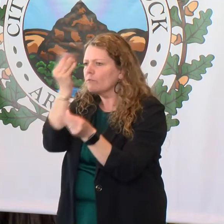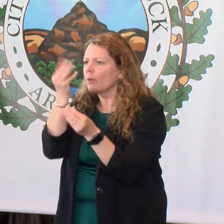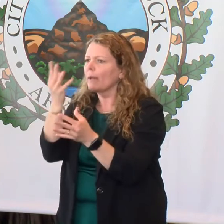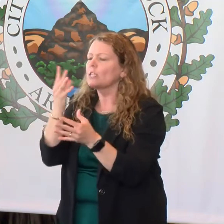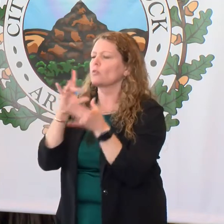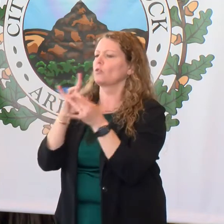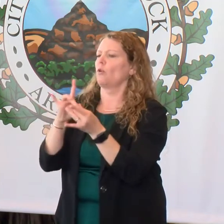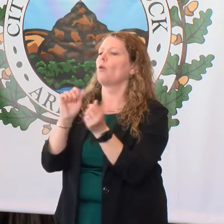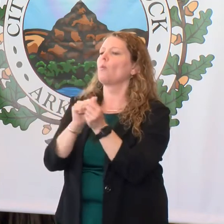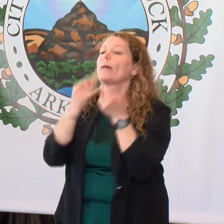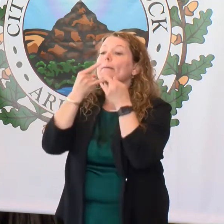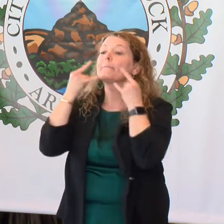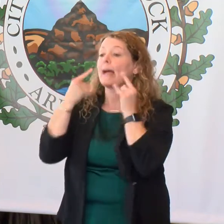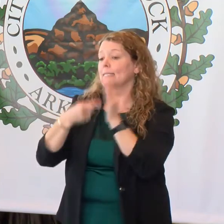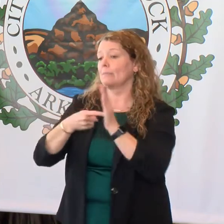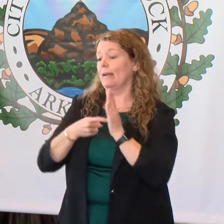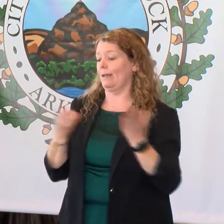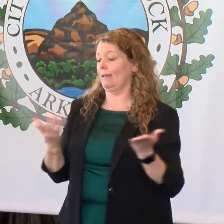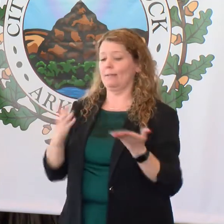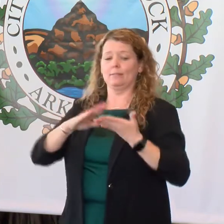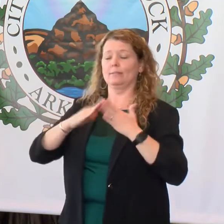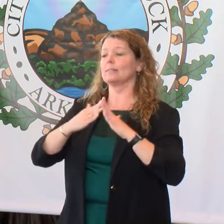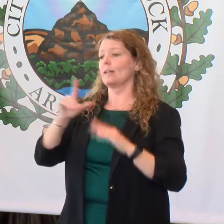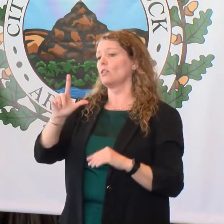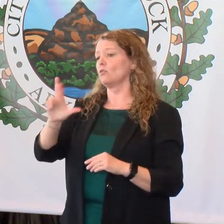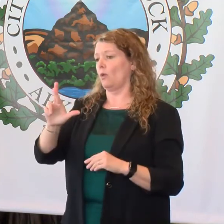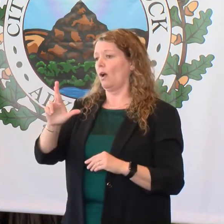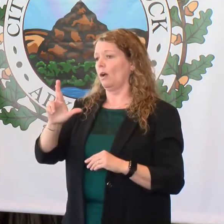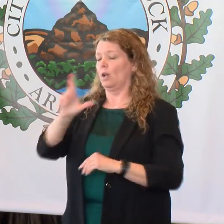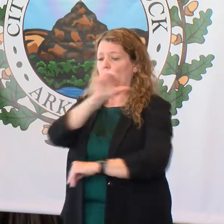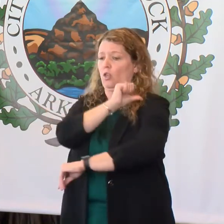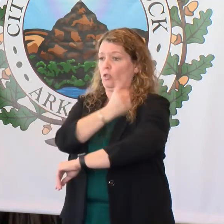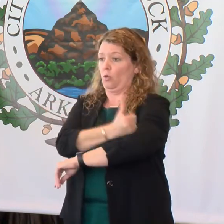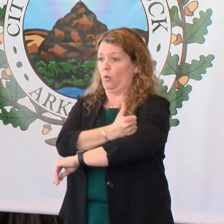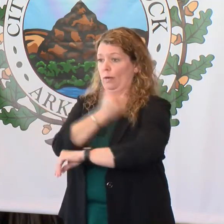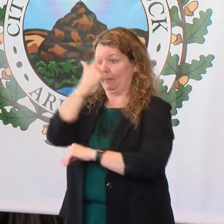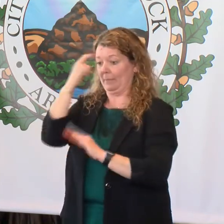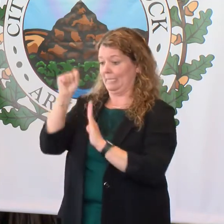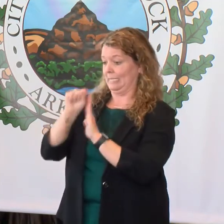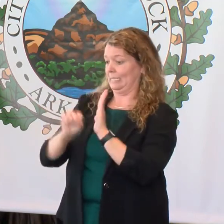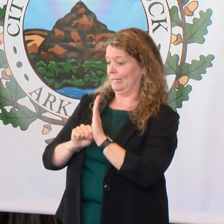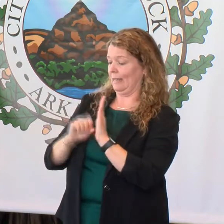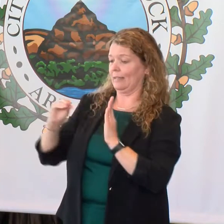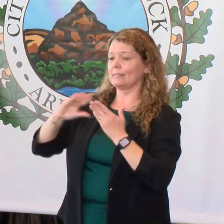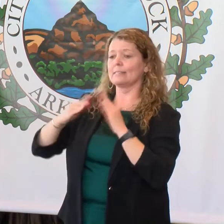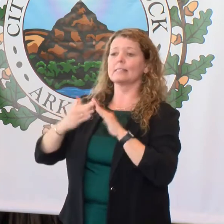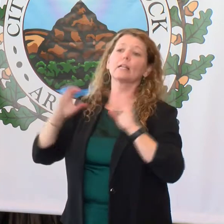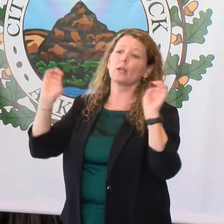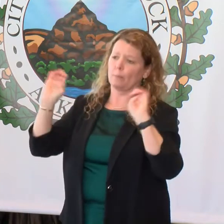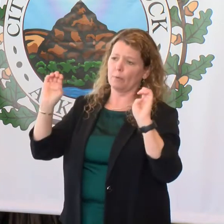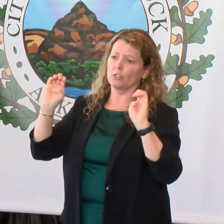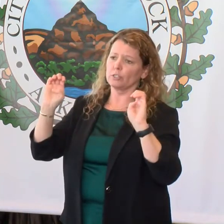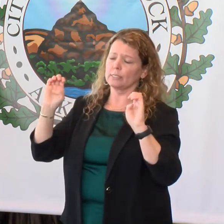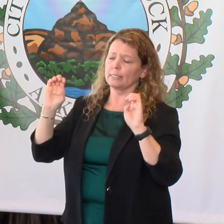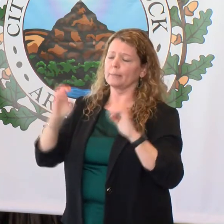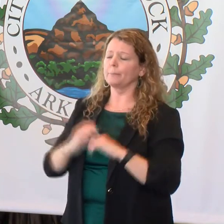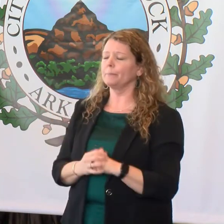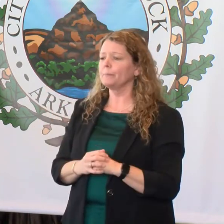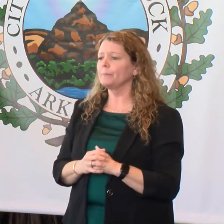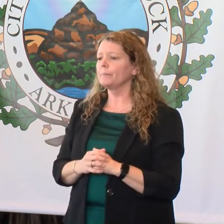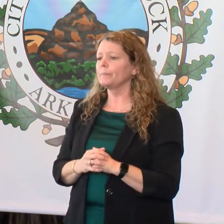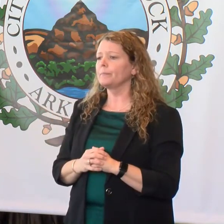regards to the mask mandate and the city of Little Rock's authority through our state of city emergency, as well as